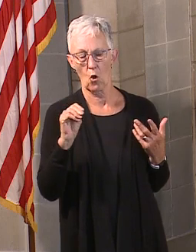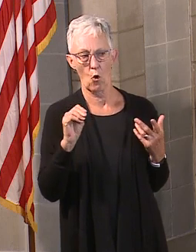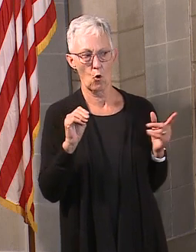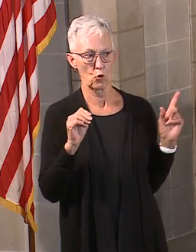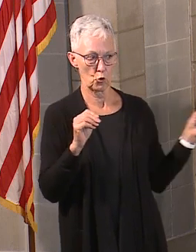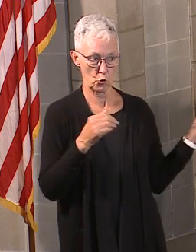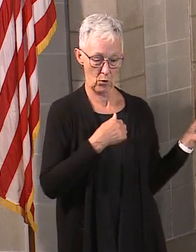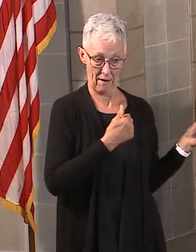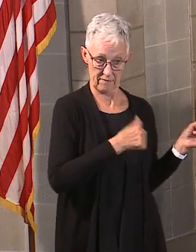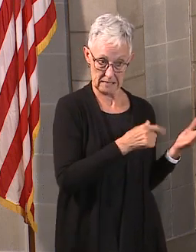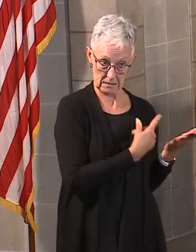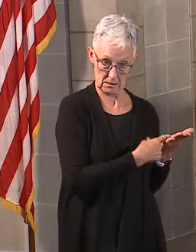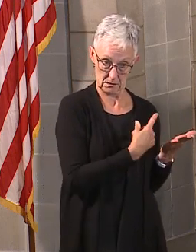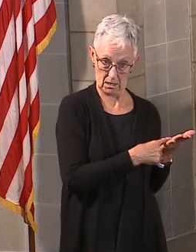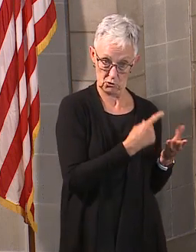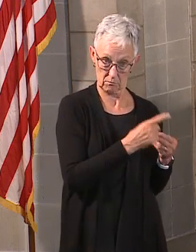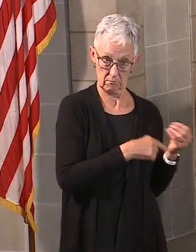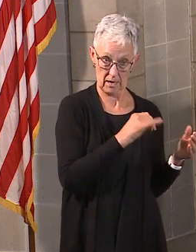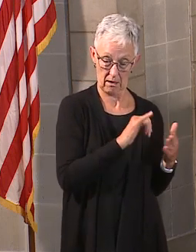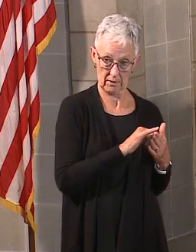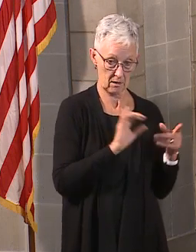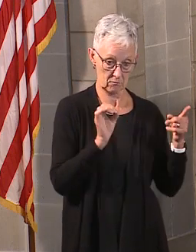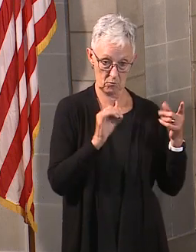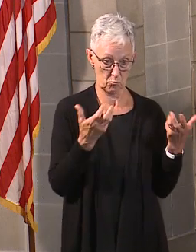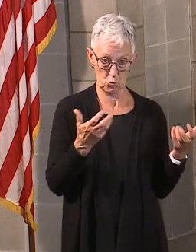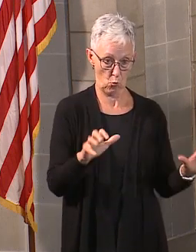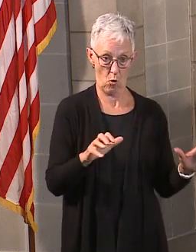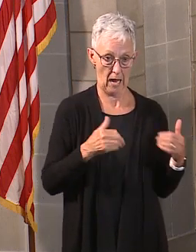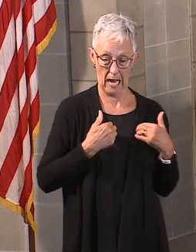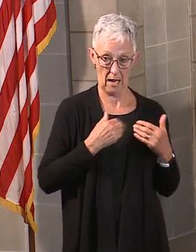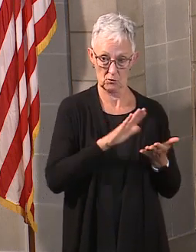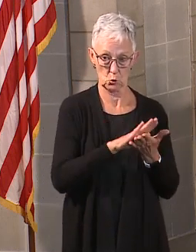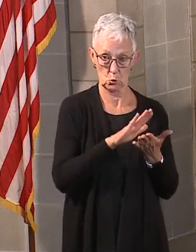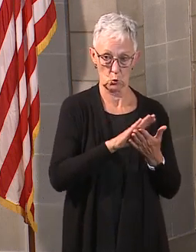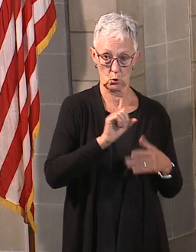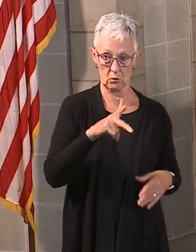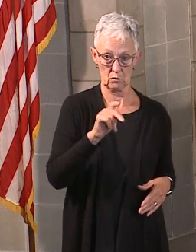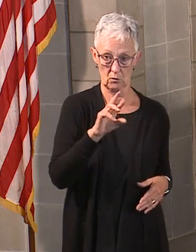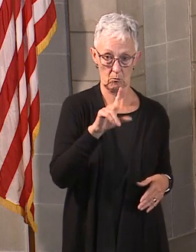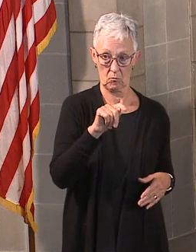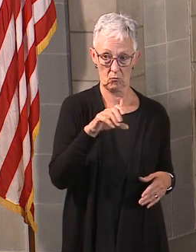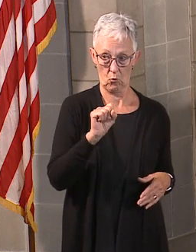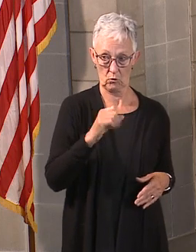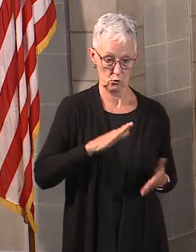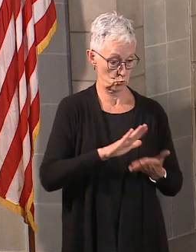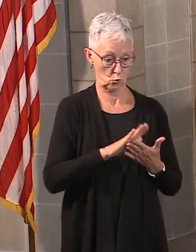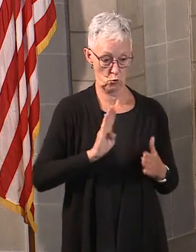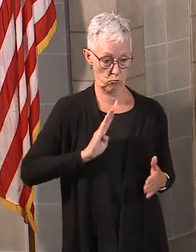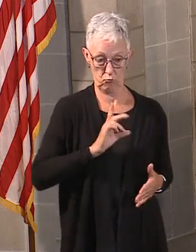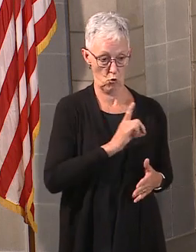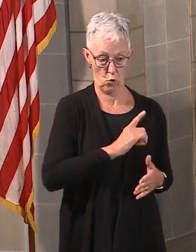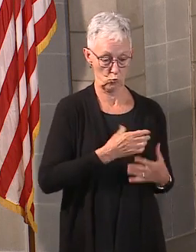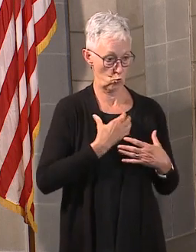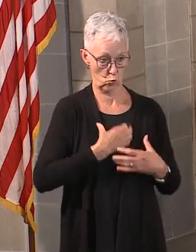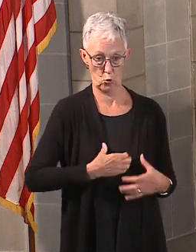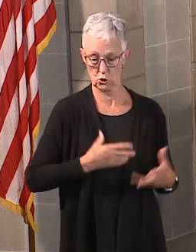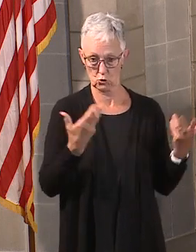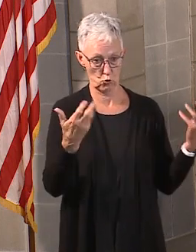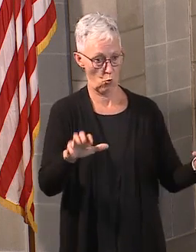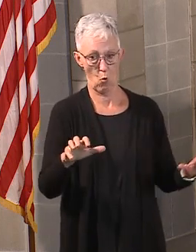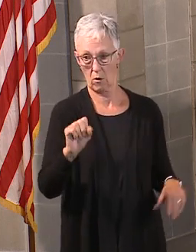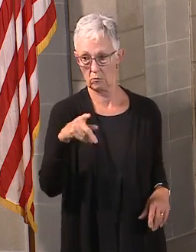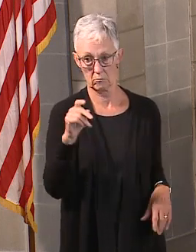Yeah, so the question was with regard to school board members saying that he wished that there would not be any